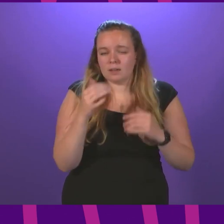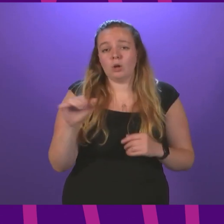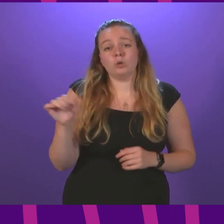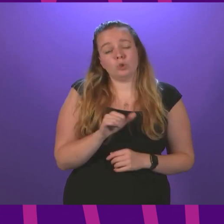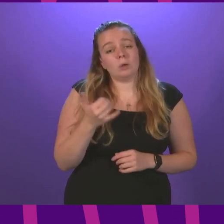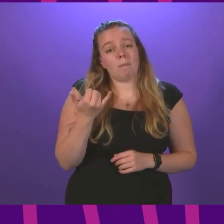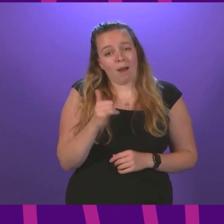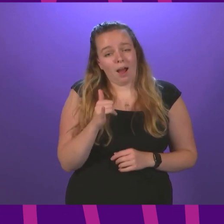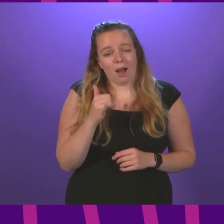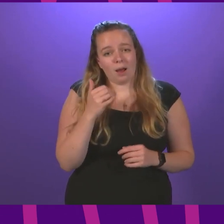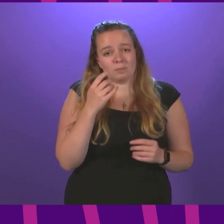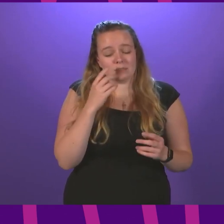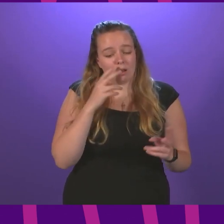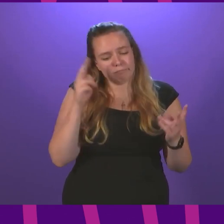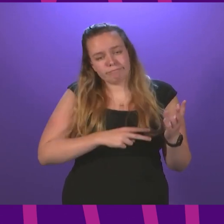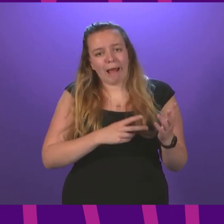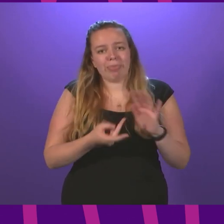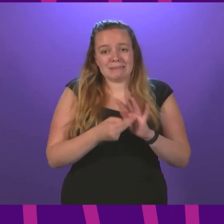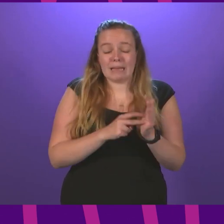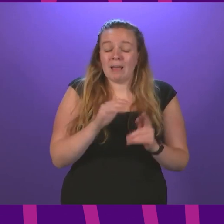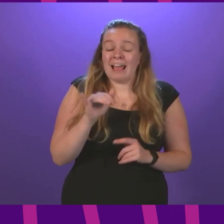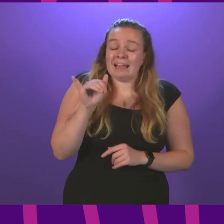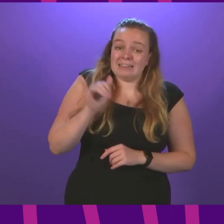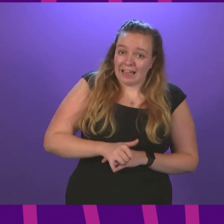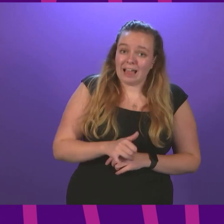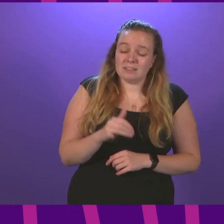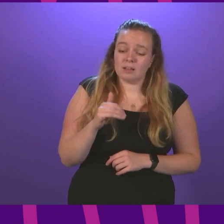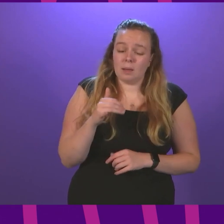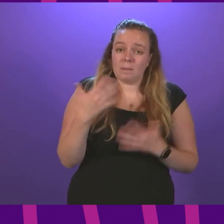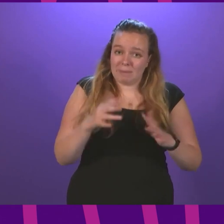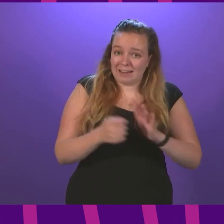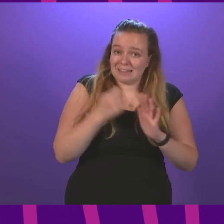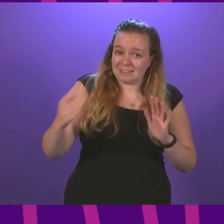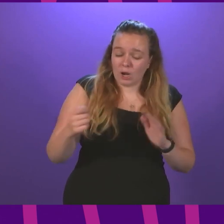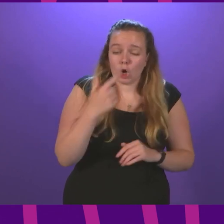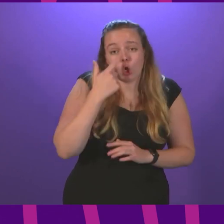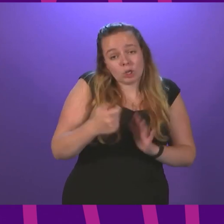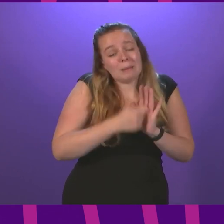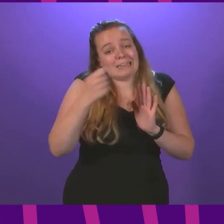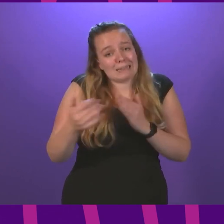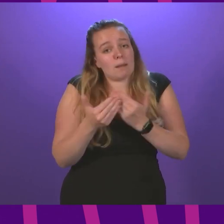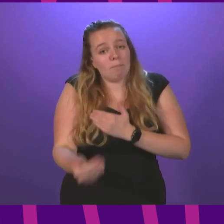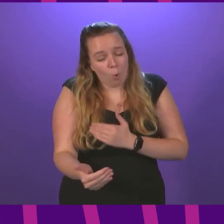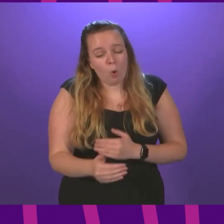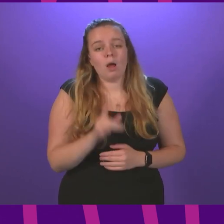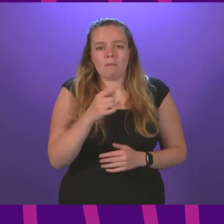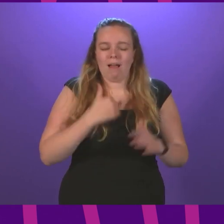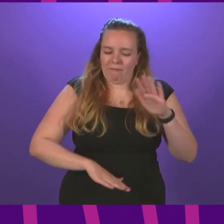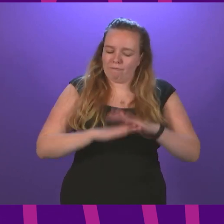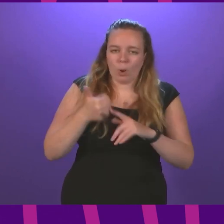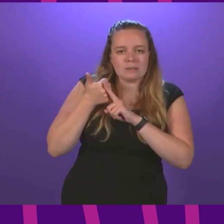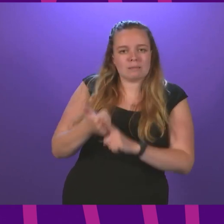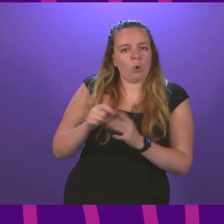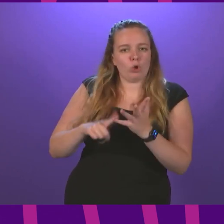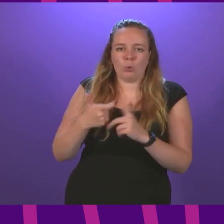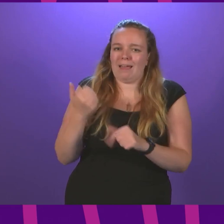take a look at the scheme. Yes, it perhaps was extended, perhaps could have been extended longer. But I fully support the